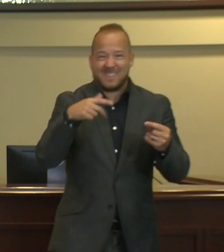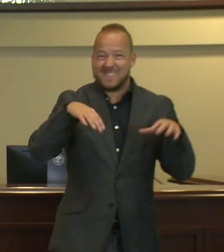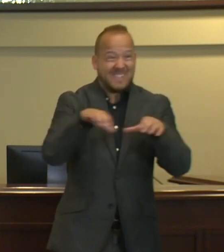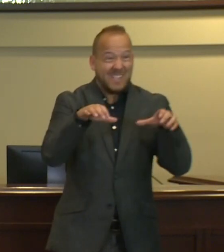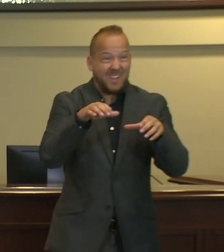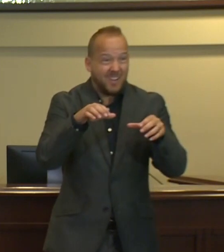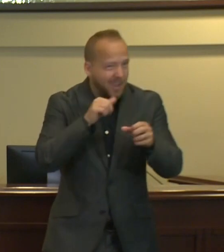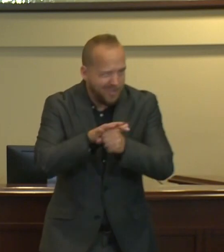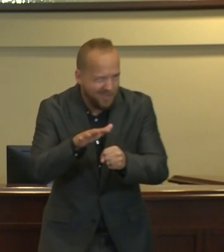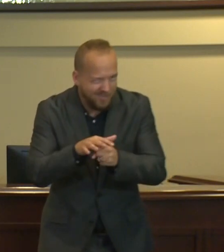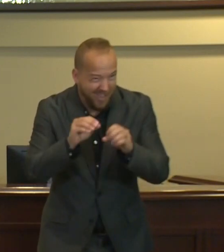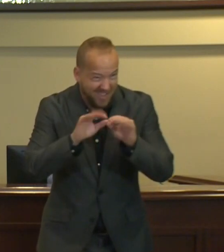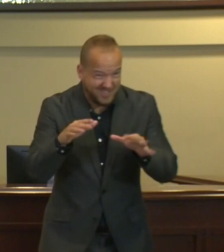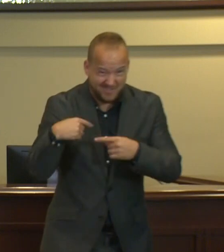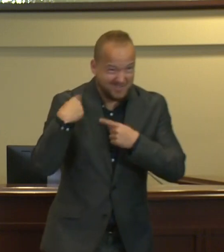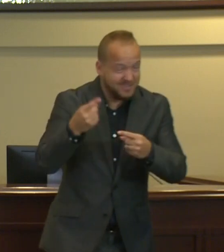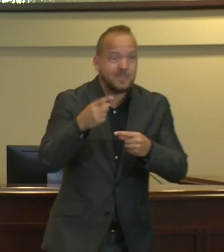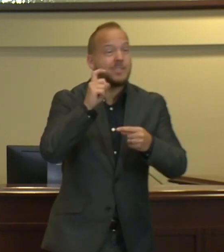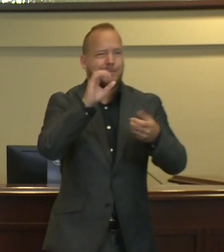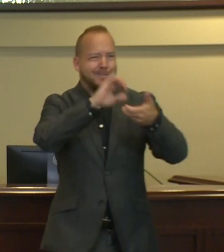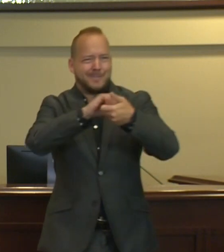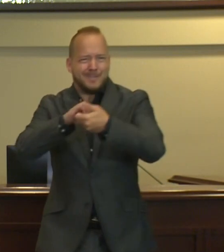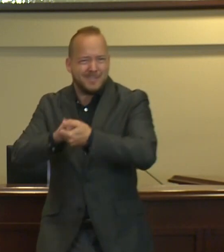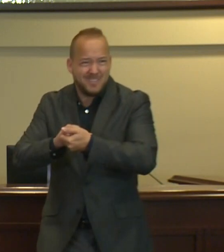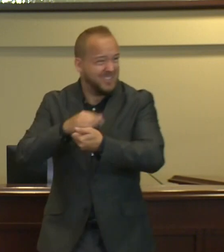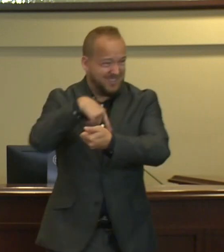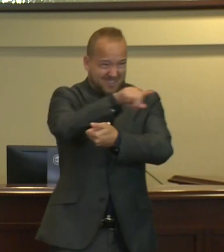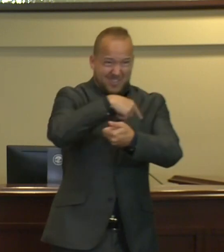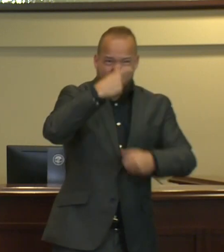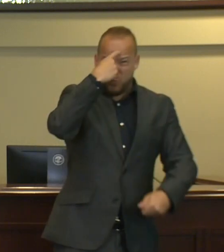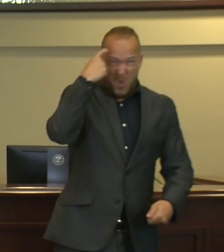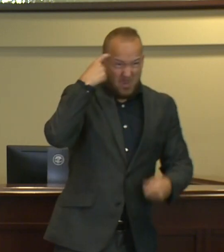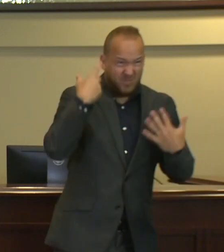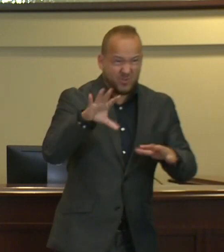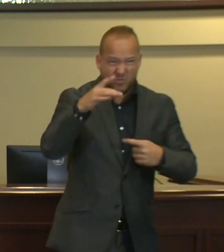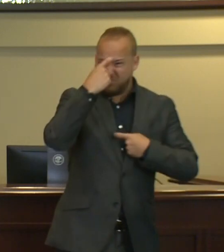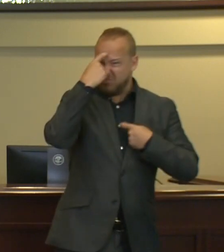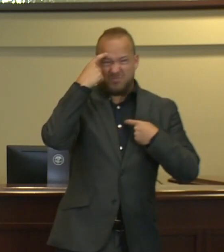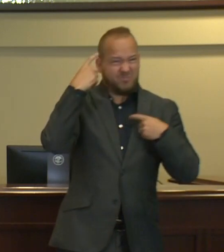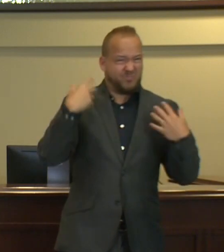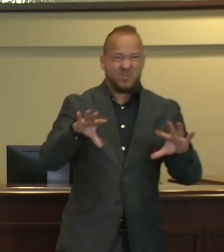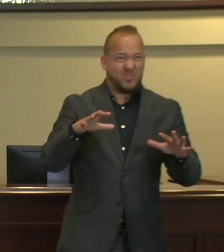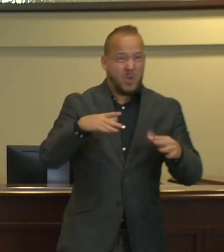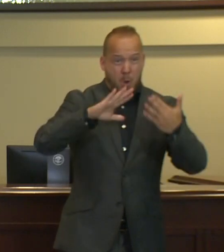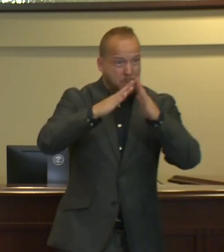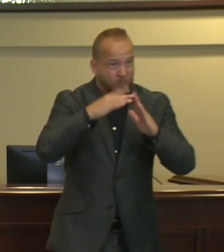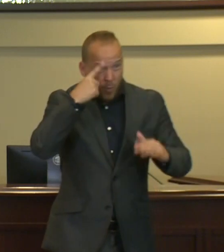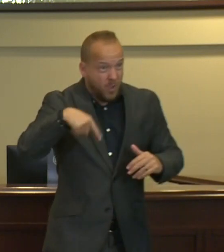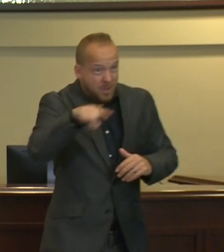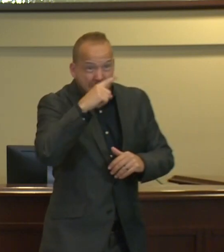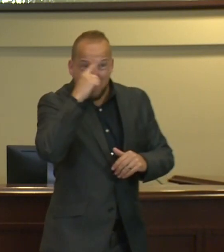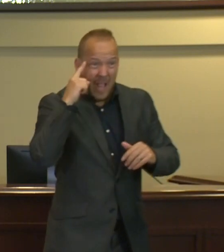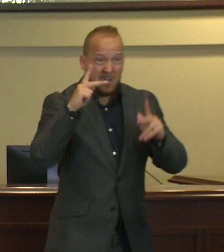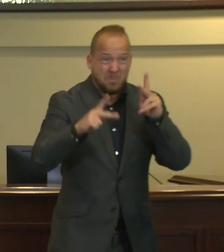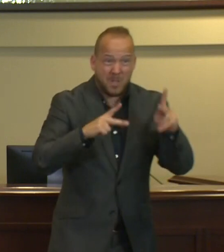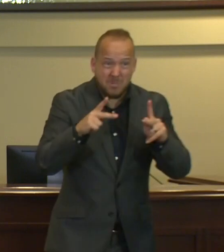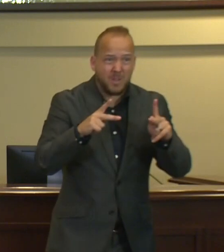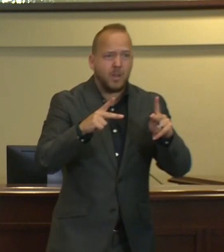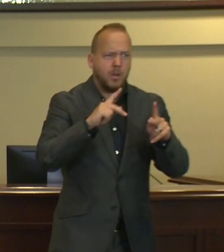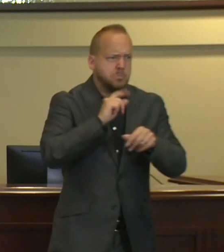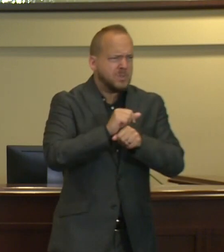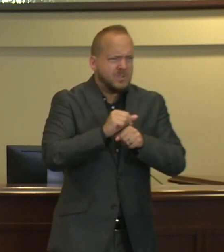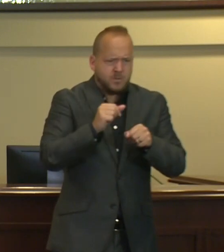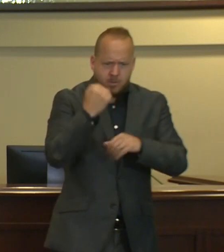the black community is facing, and a collective commitment to working with the black community to find actionable steps that are authentic and